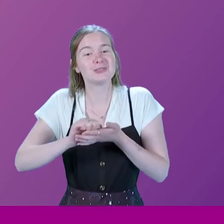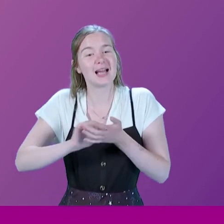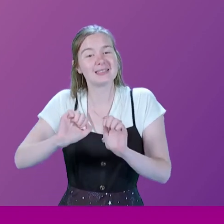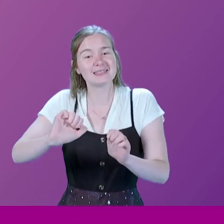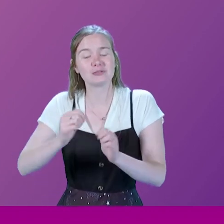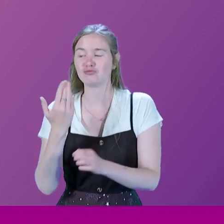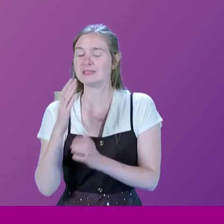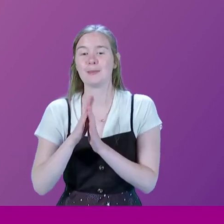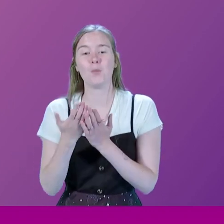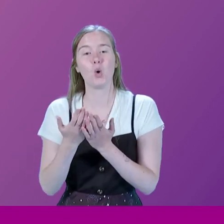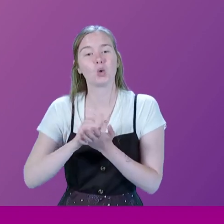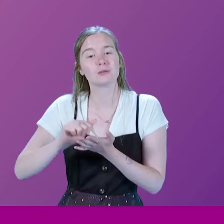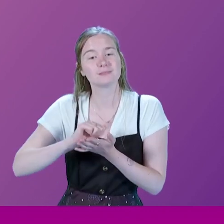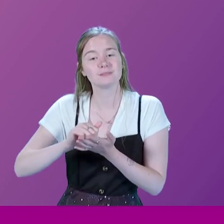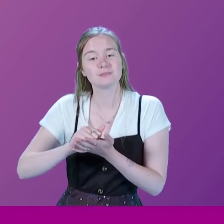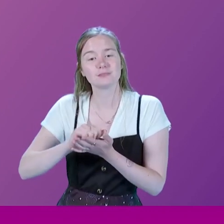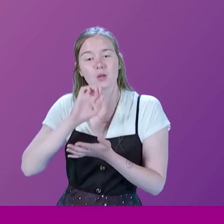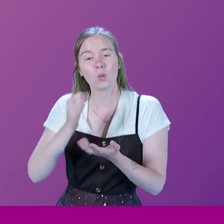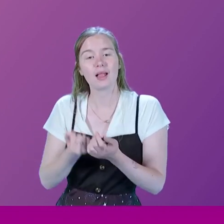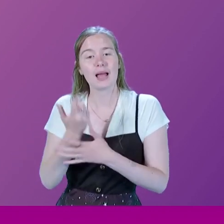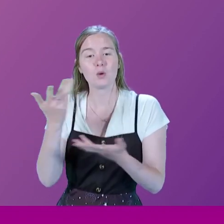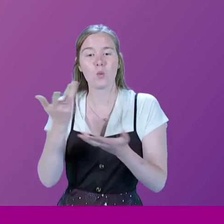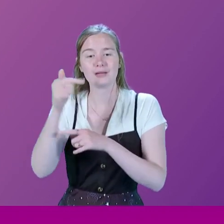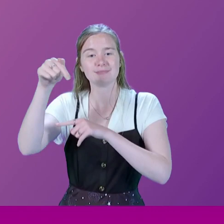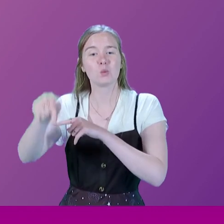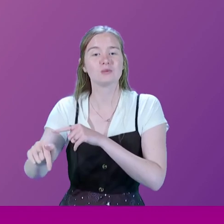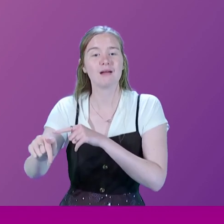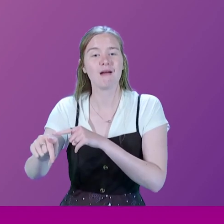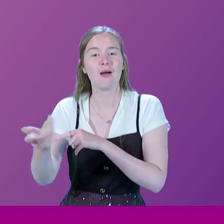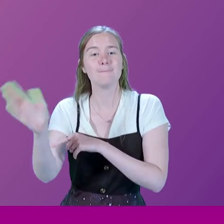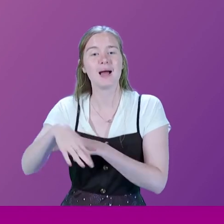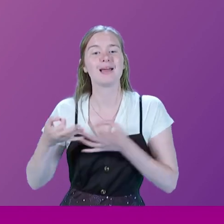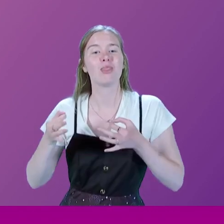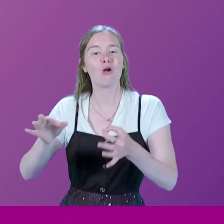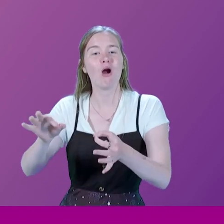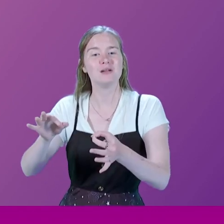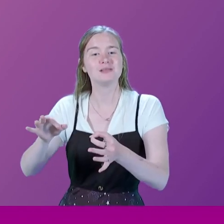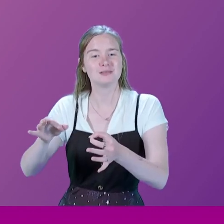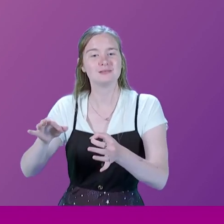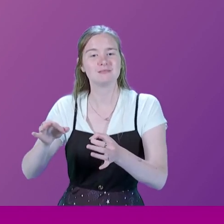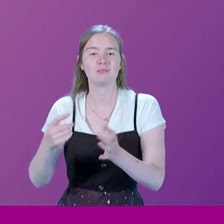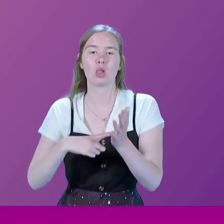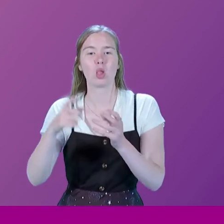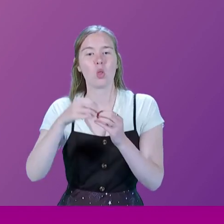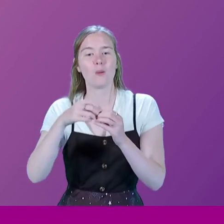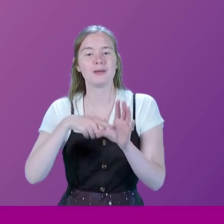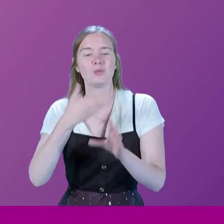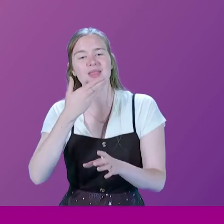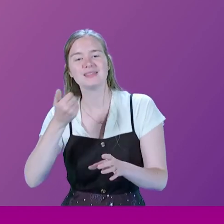his most recent book, I believe. And that will take place downstairs, back in the garden lobby, where there's all the nice